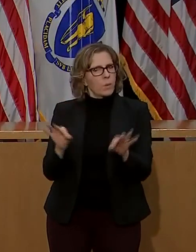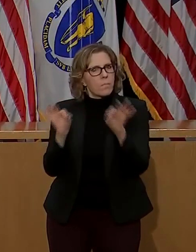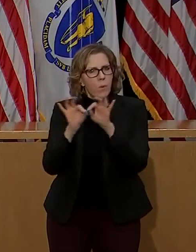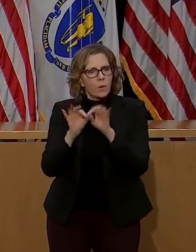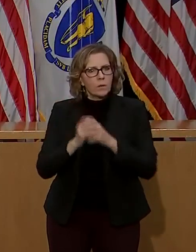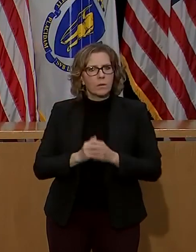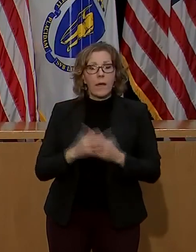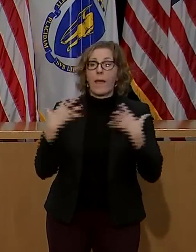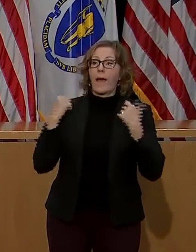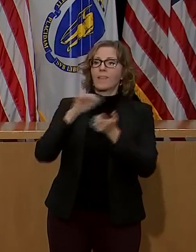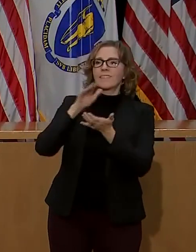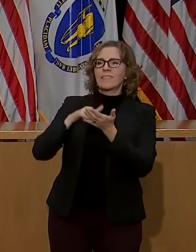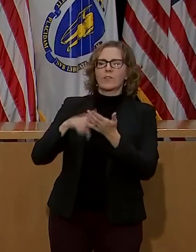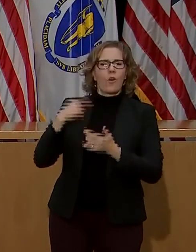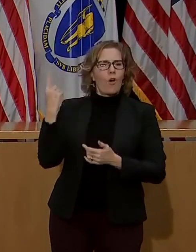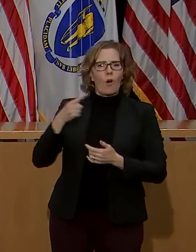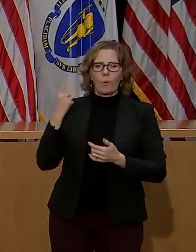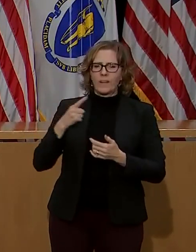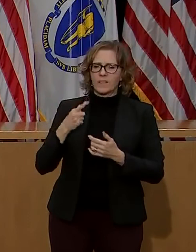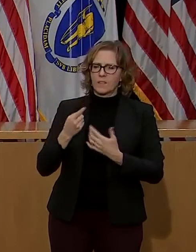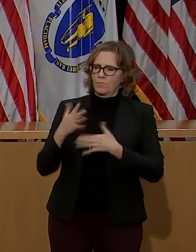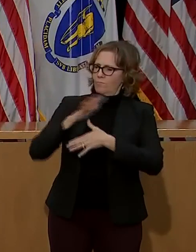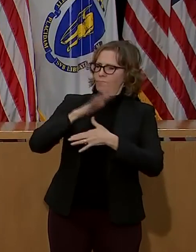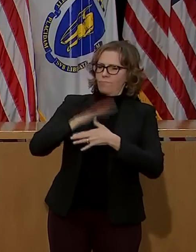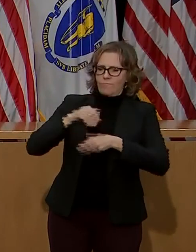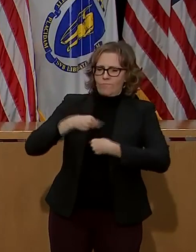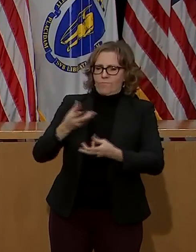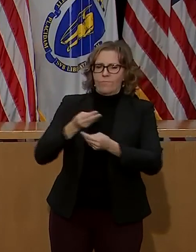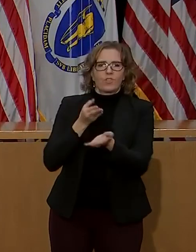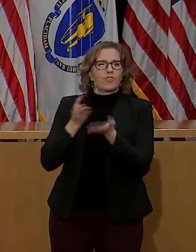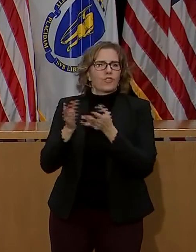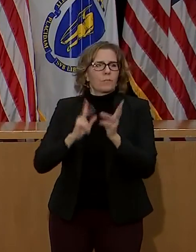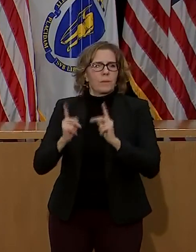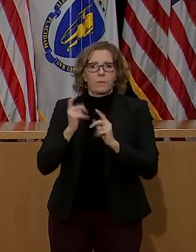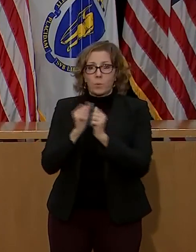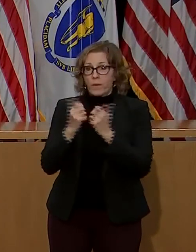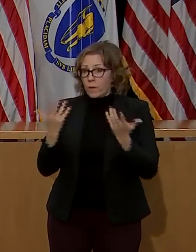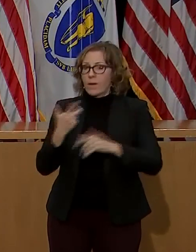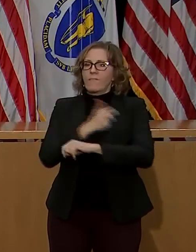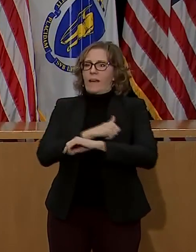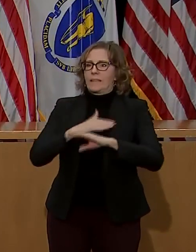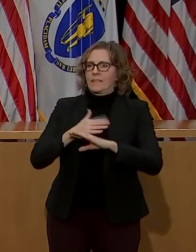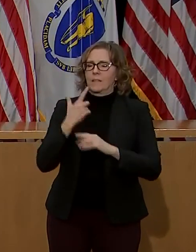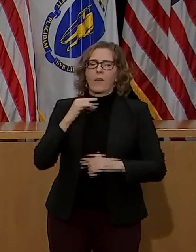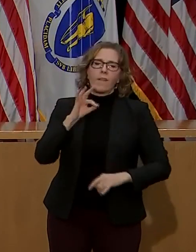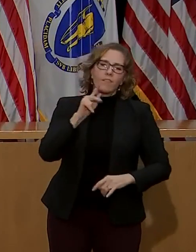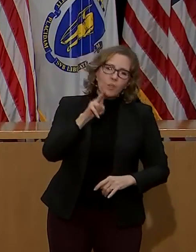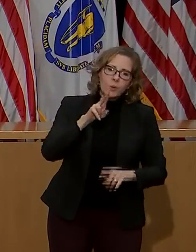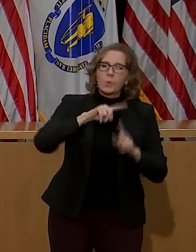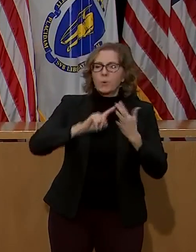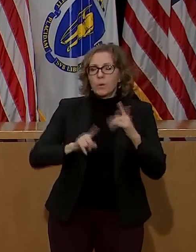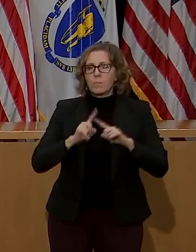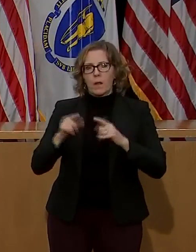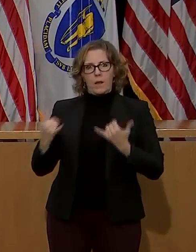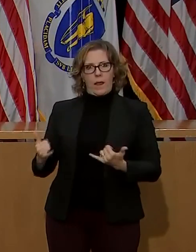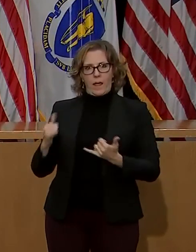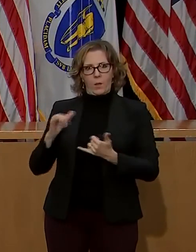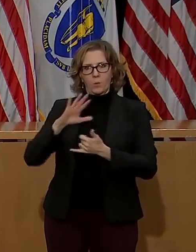have been primary vaccinated in the communities that they serve. and have played a frontline role in responding to COVID-19.